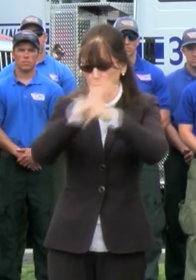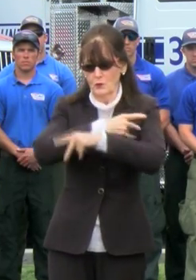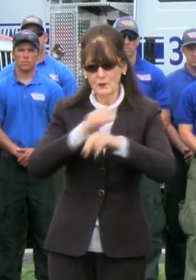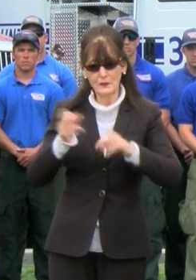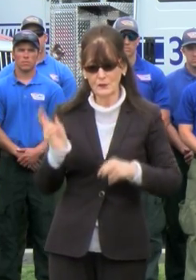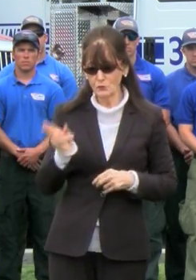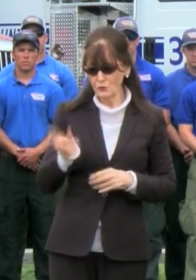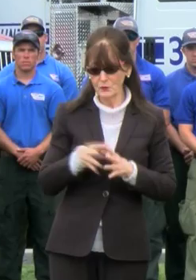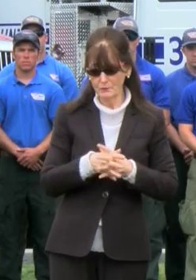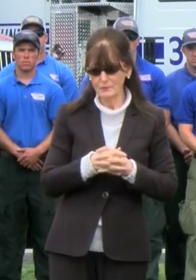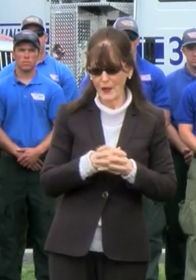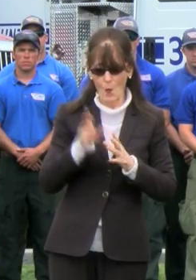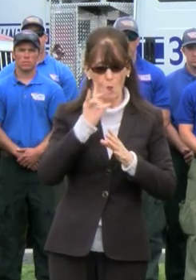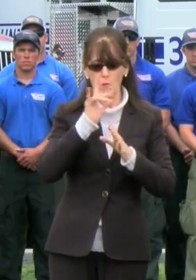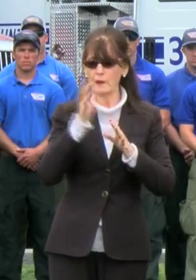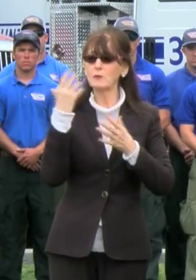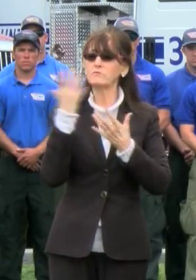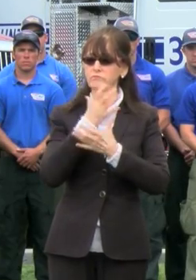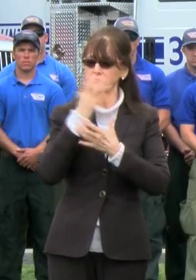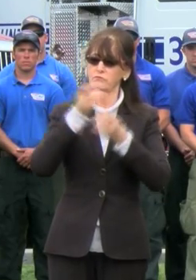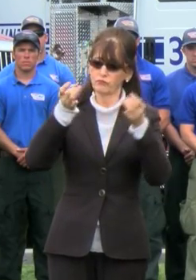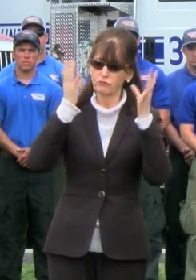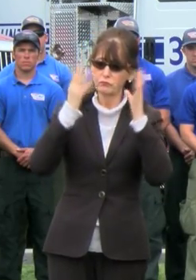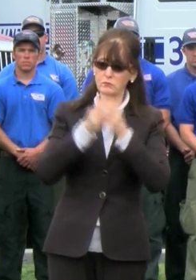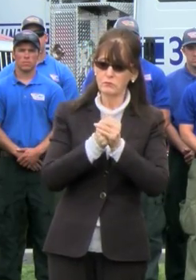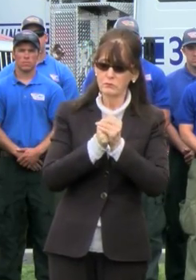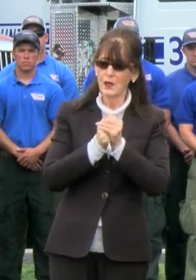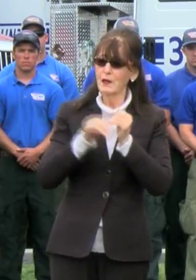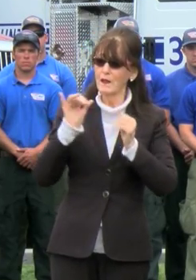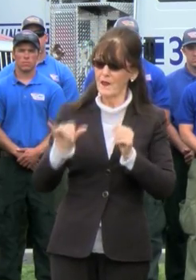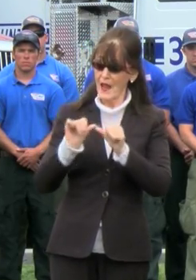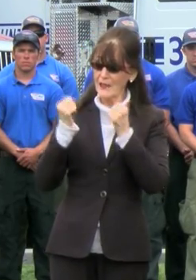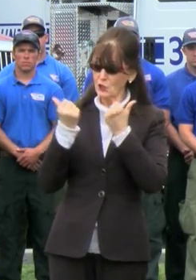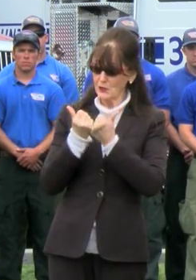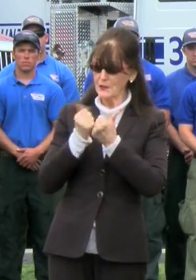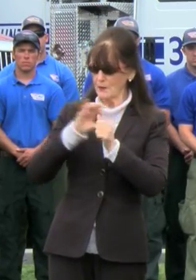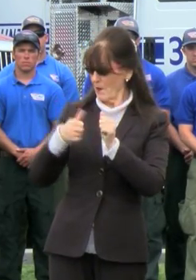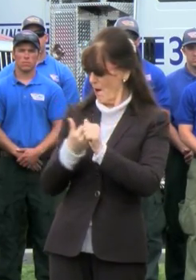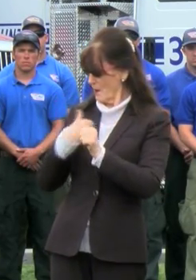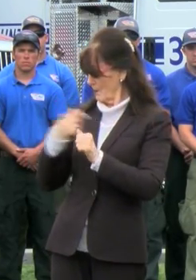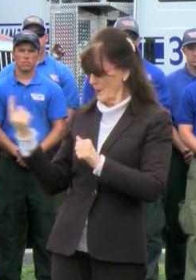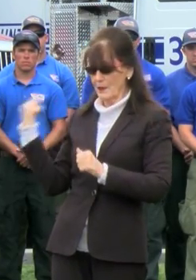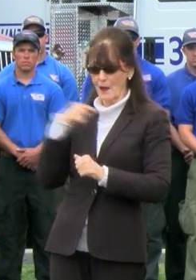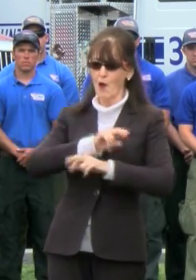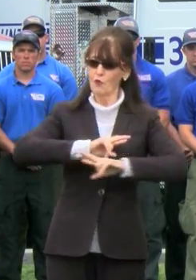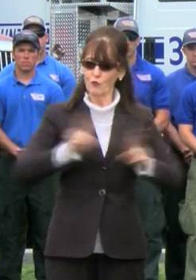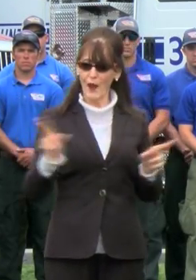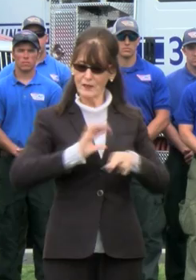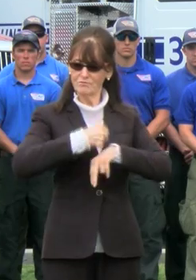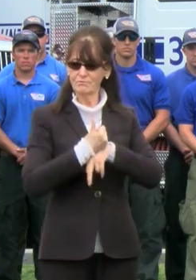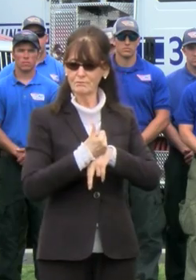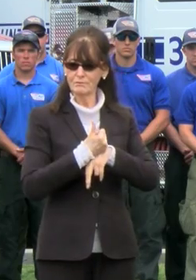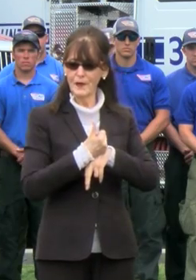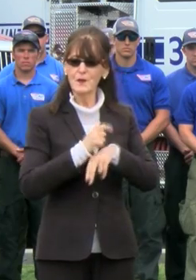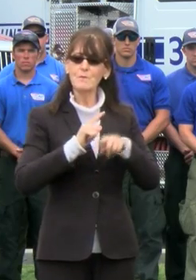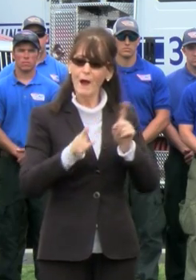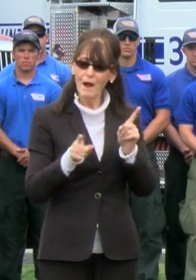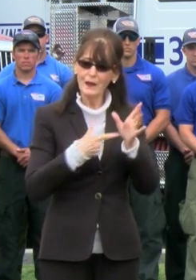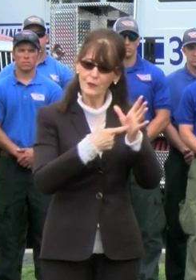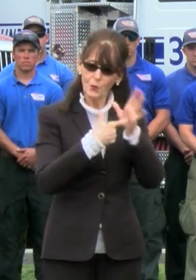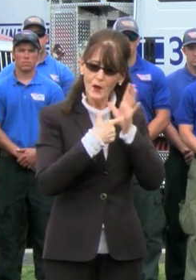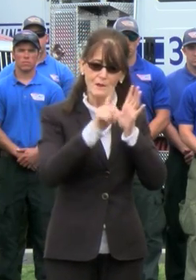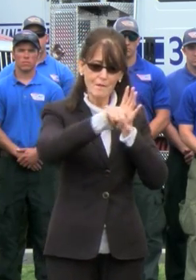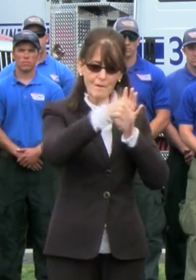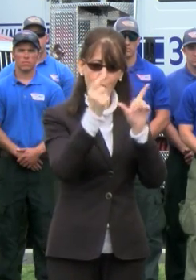Definitely will be significant. The agencies behind me. They're ready to go. It also takes another